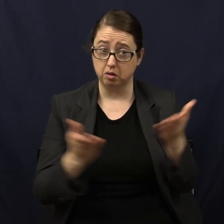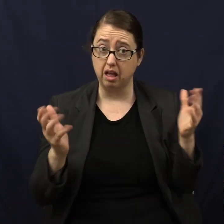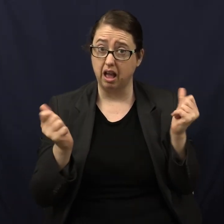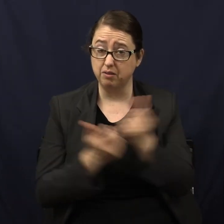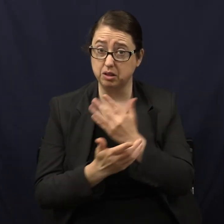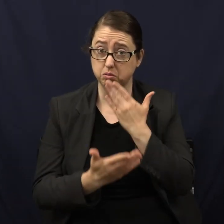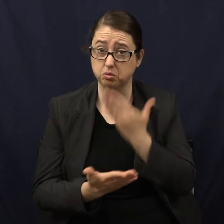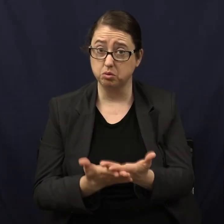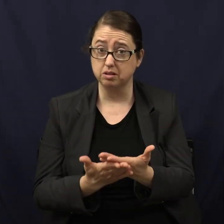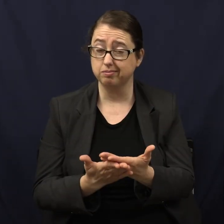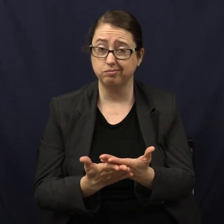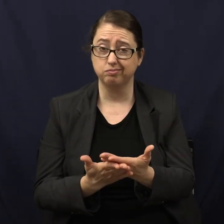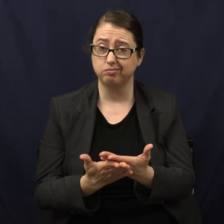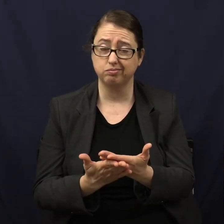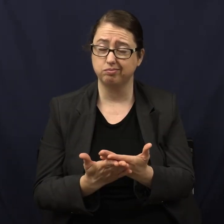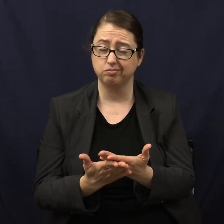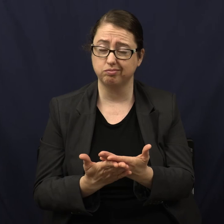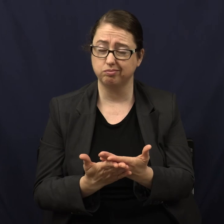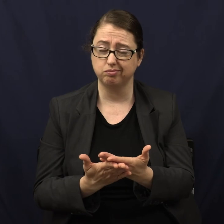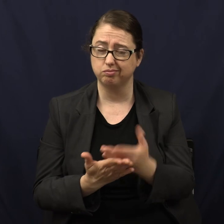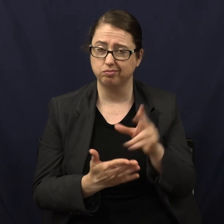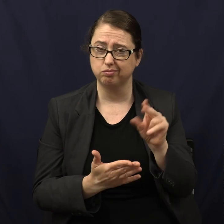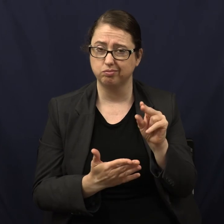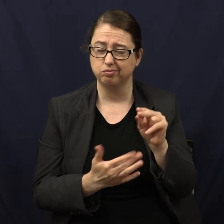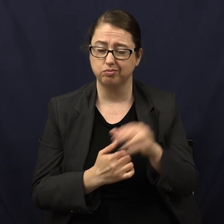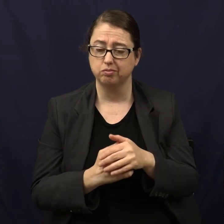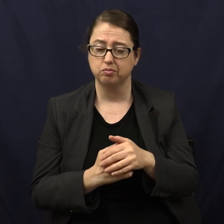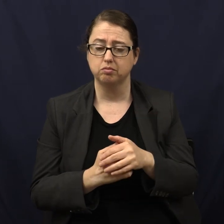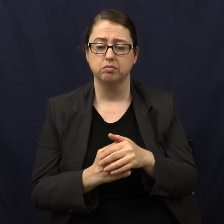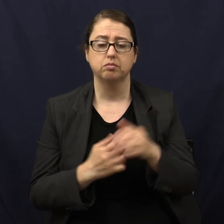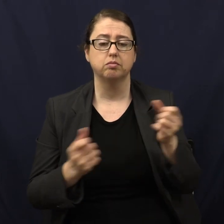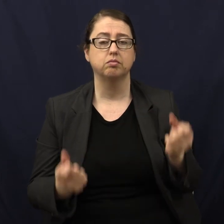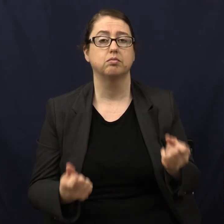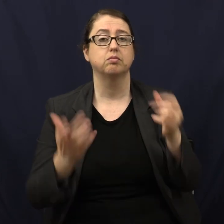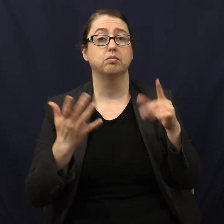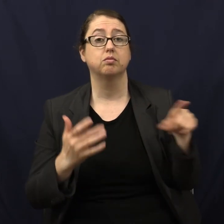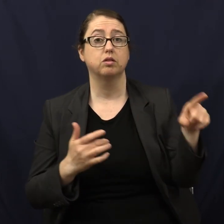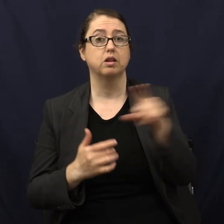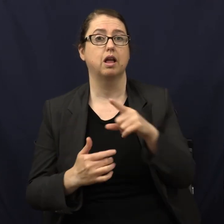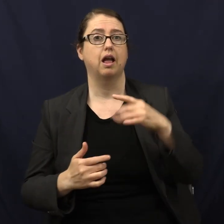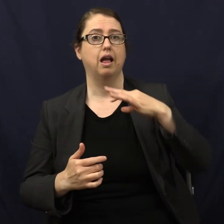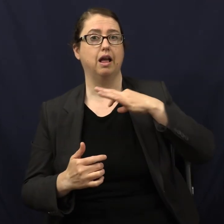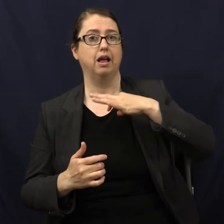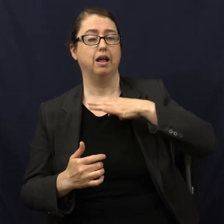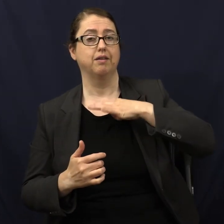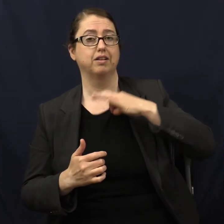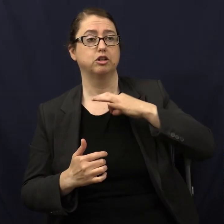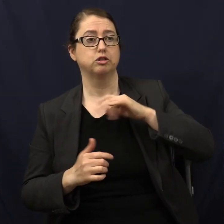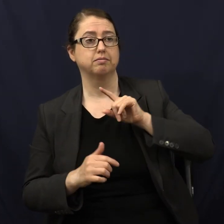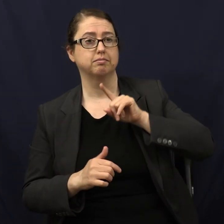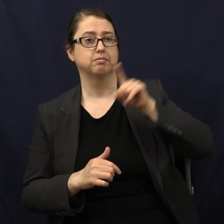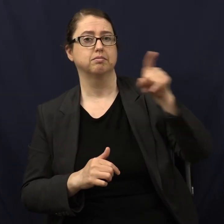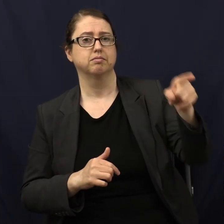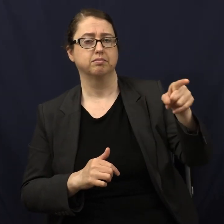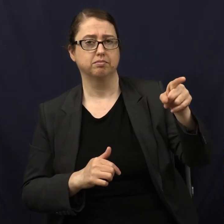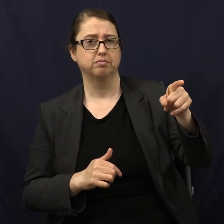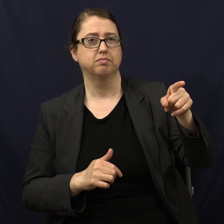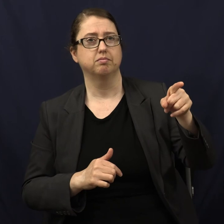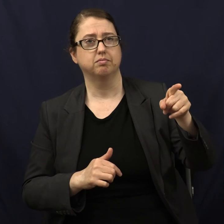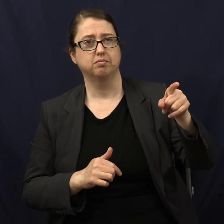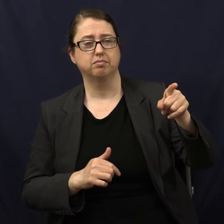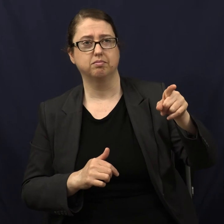No. Right? How many of you have ever volunteered in a very,